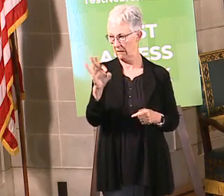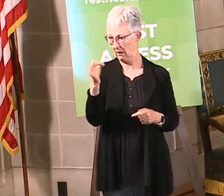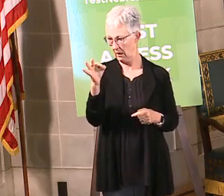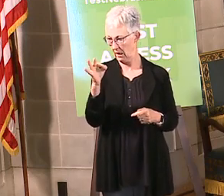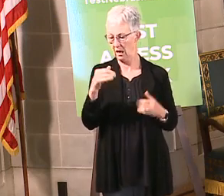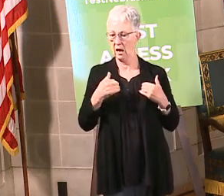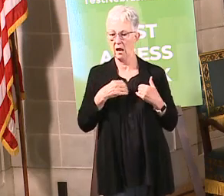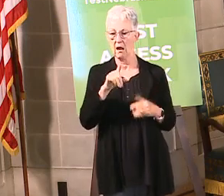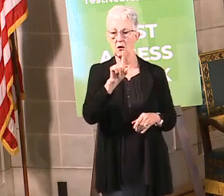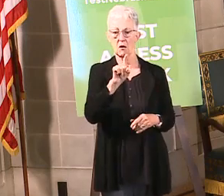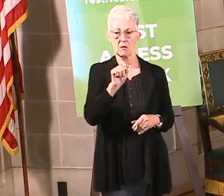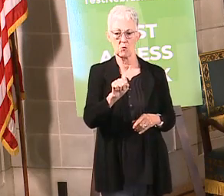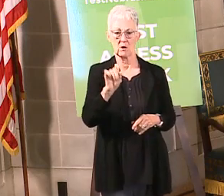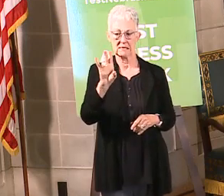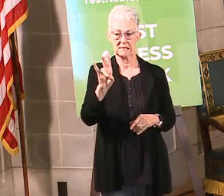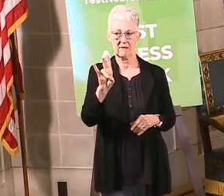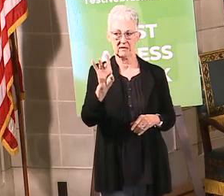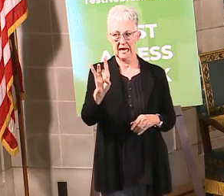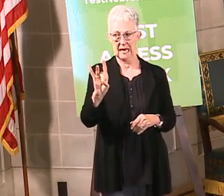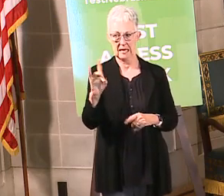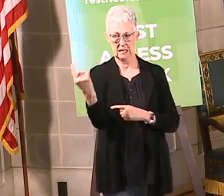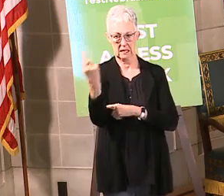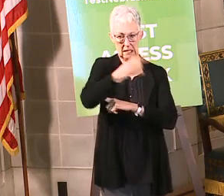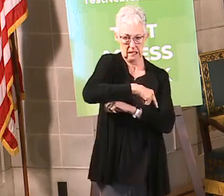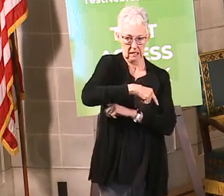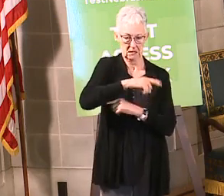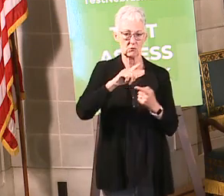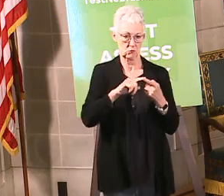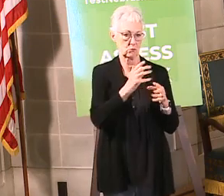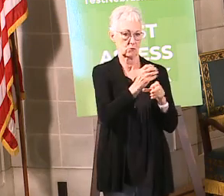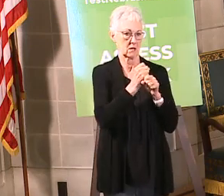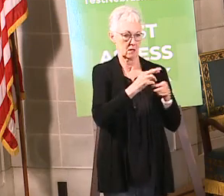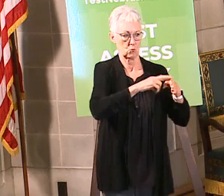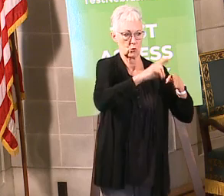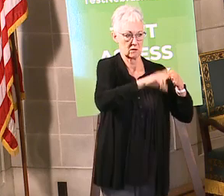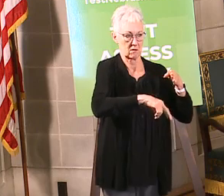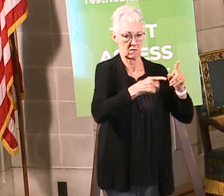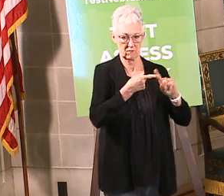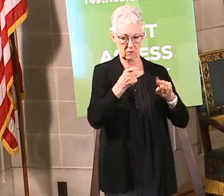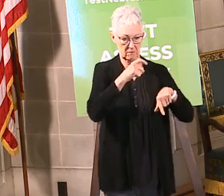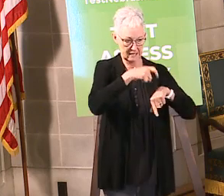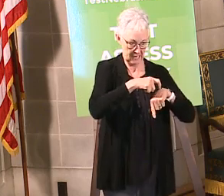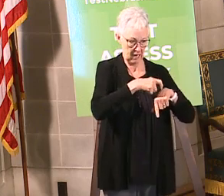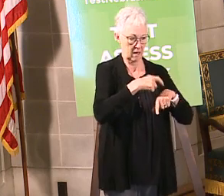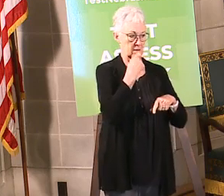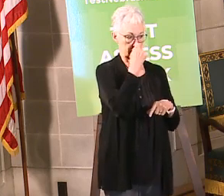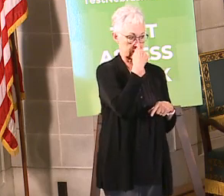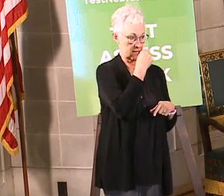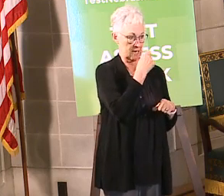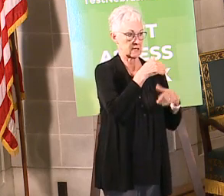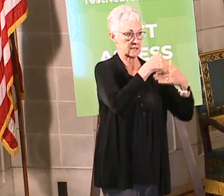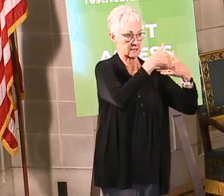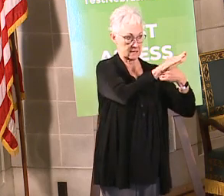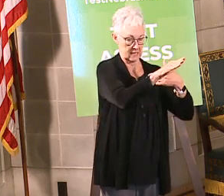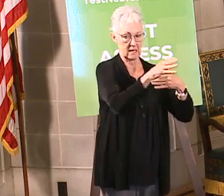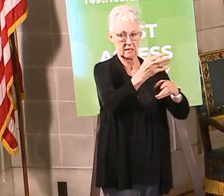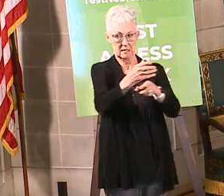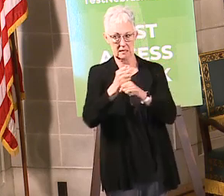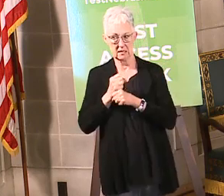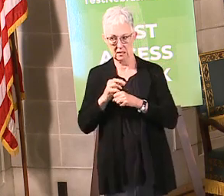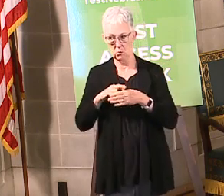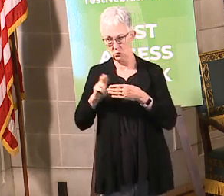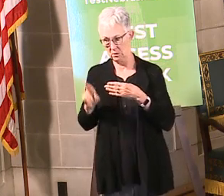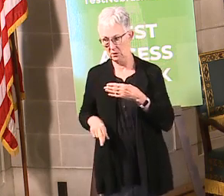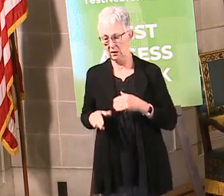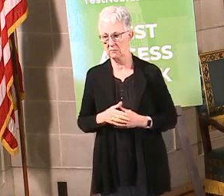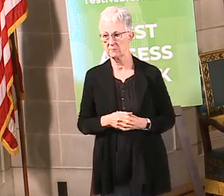1.78 days, on average, to be able to turn around those tests. And then our best day for testnebraska.com so